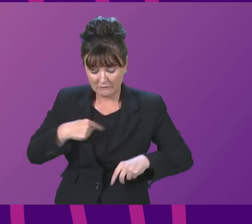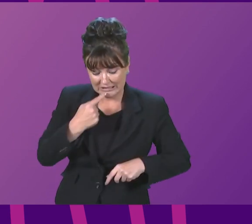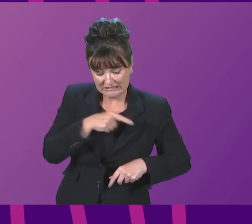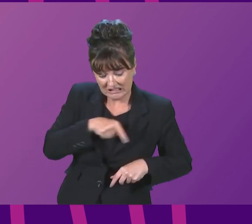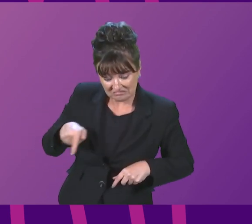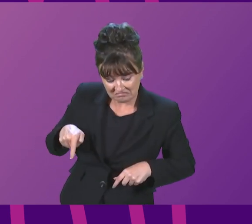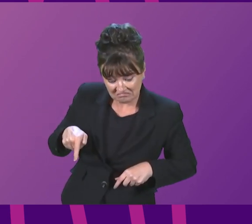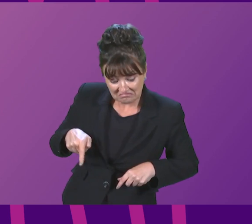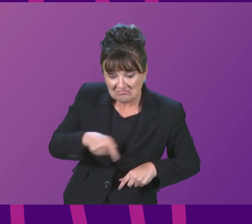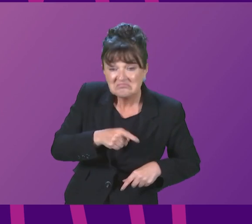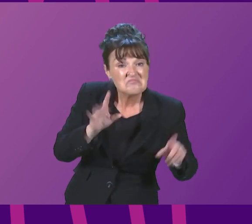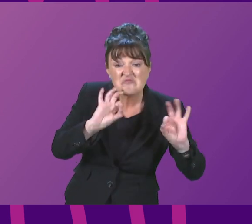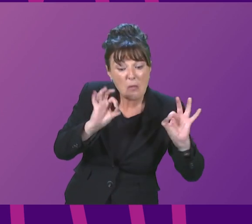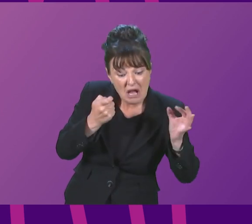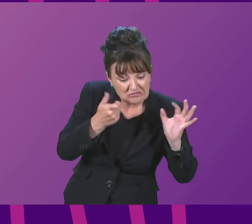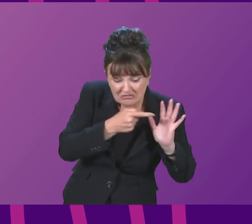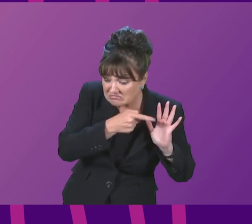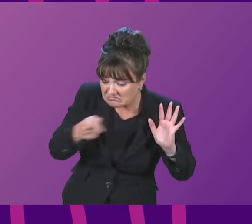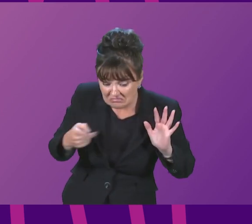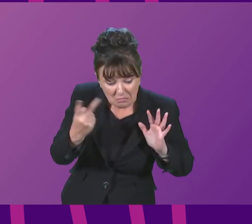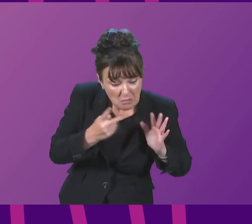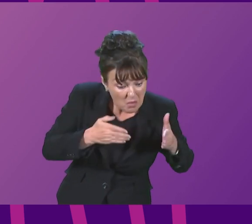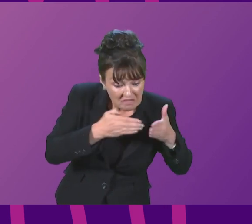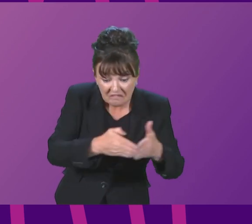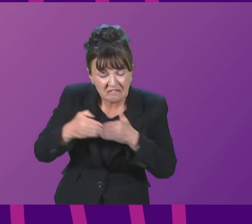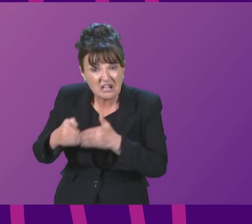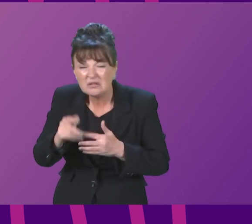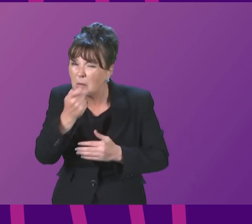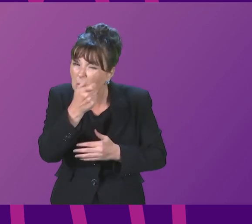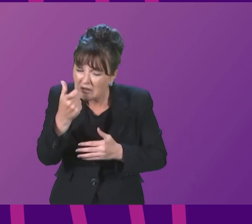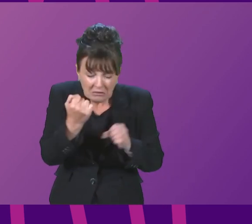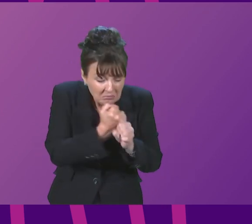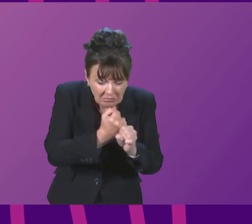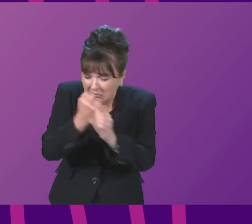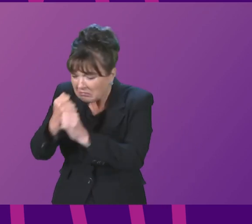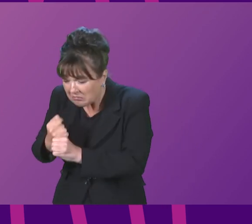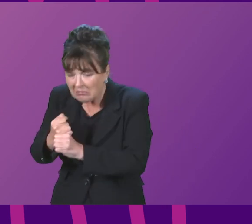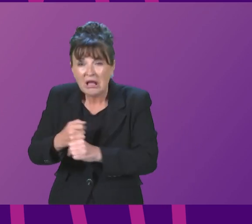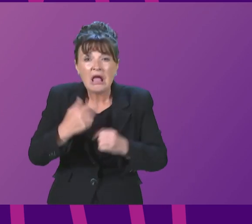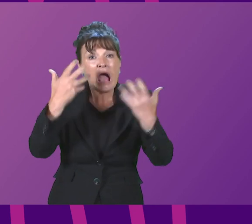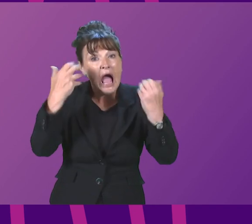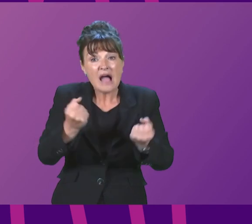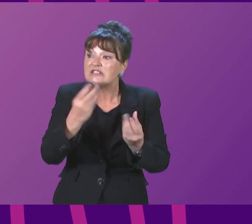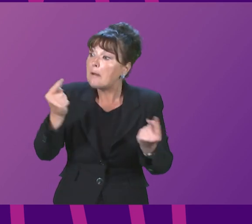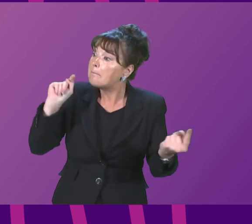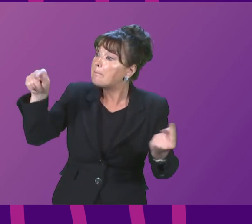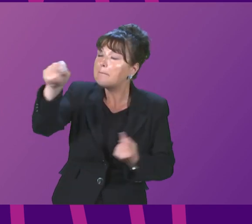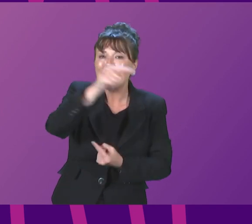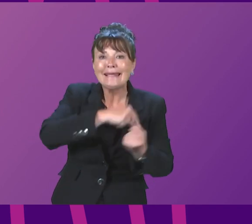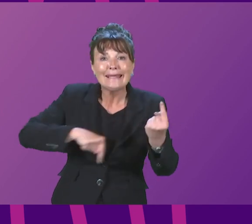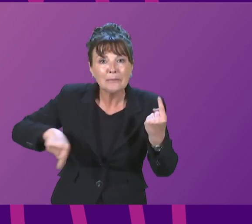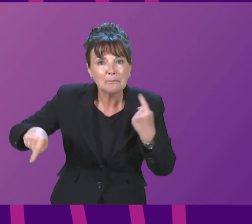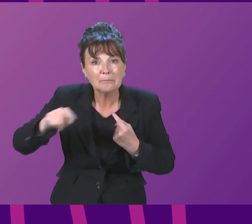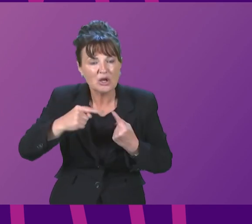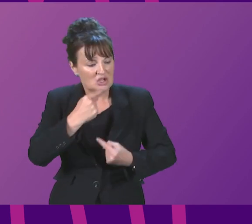much now which is standing in the way of both of them being delivered. There are a lot of detractors out there saying rather